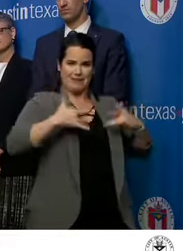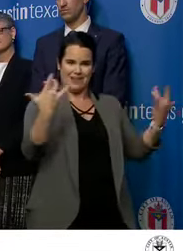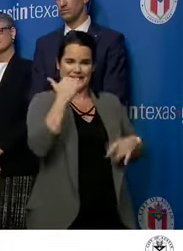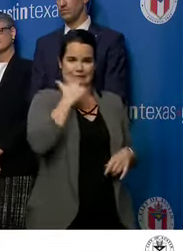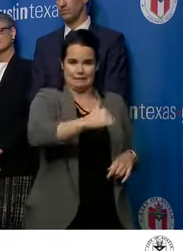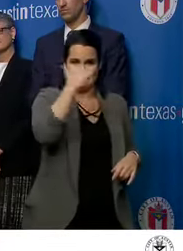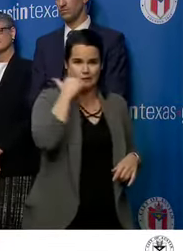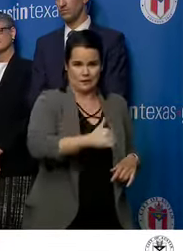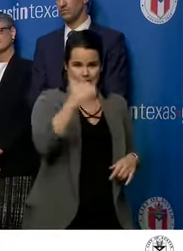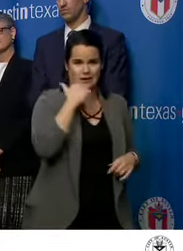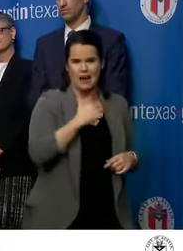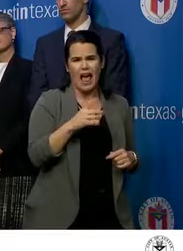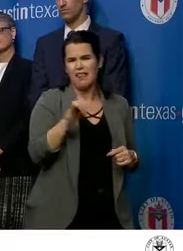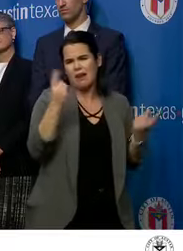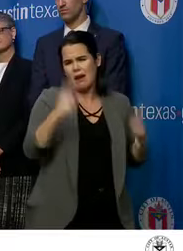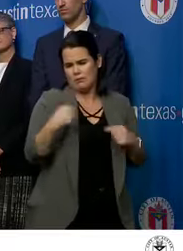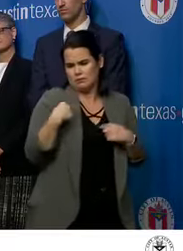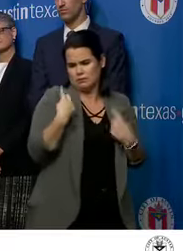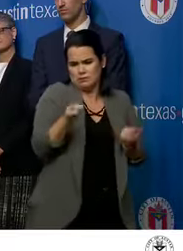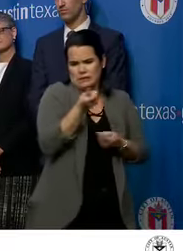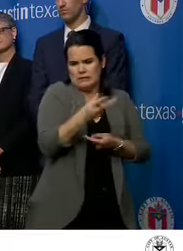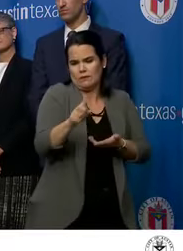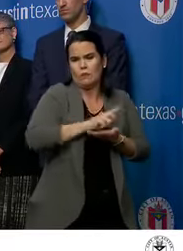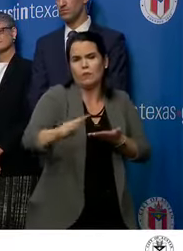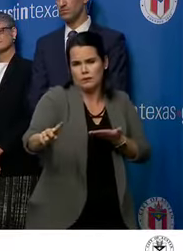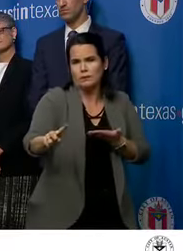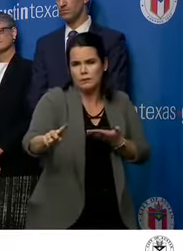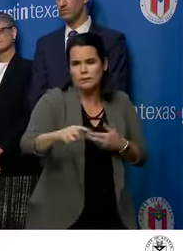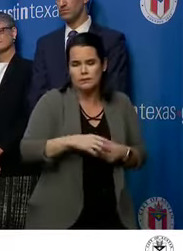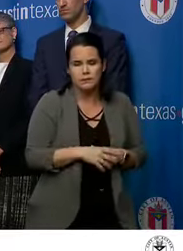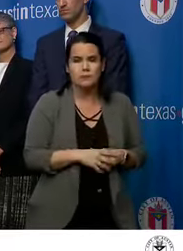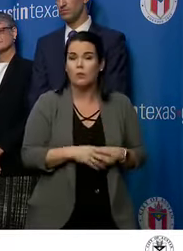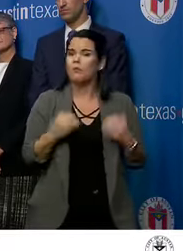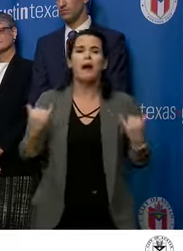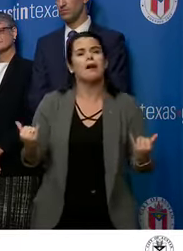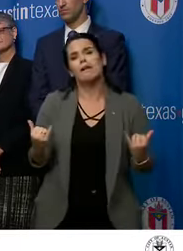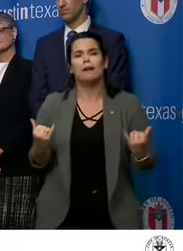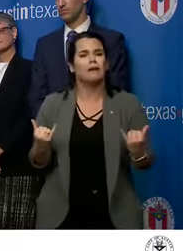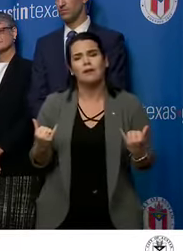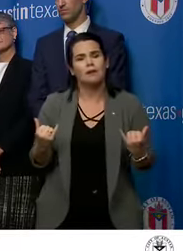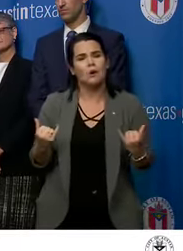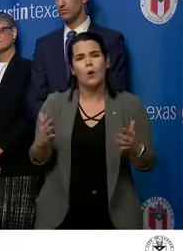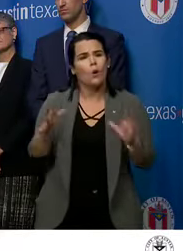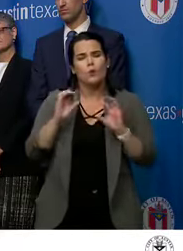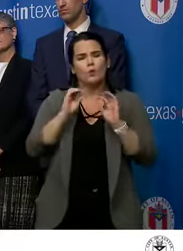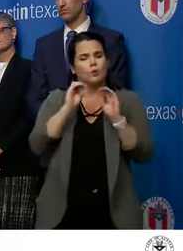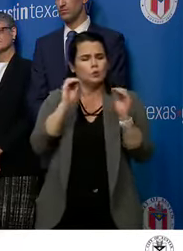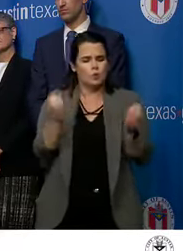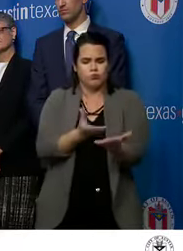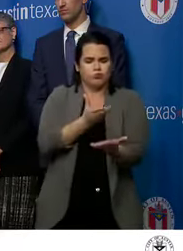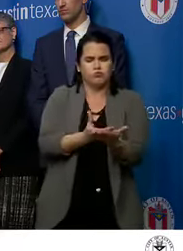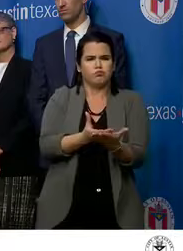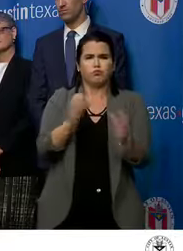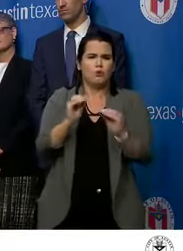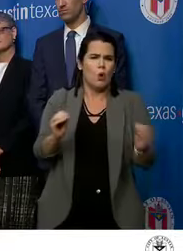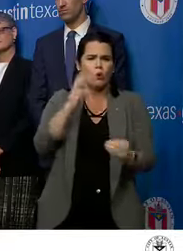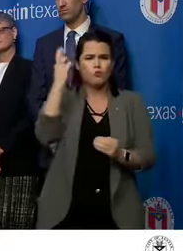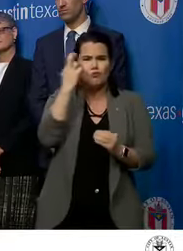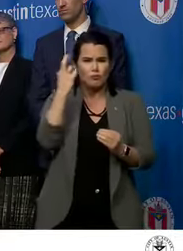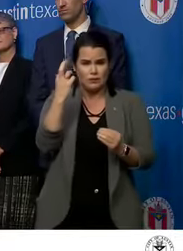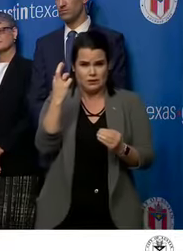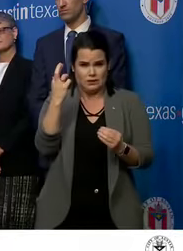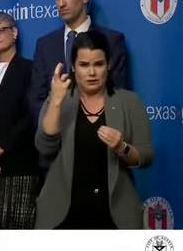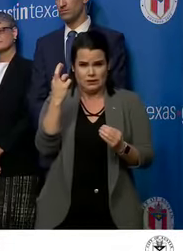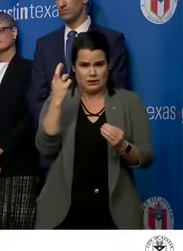have been over the past several weeks. Right now, there is no evidence that closing South by Southwest